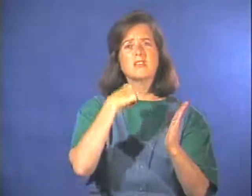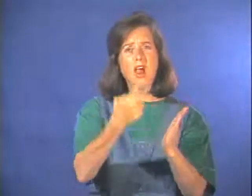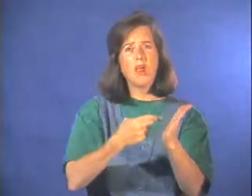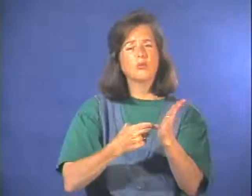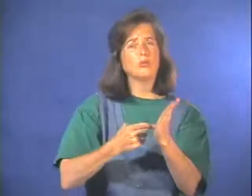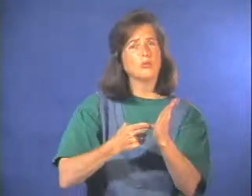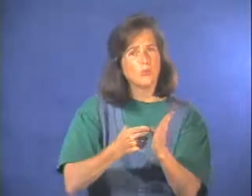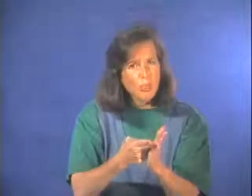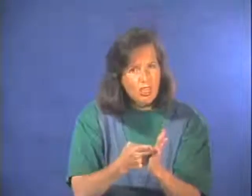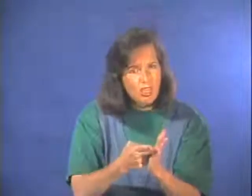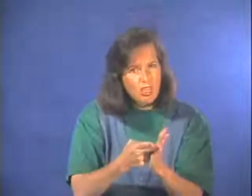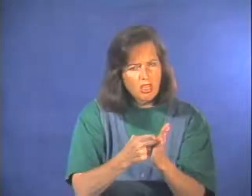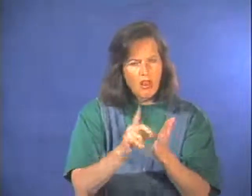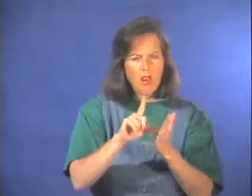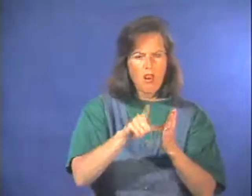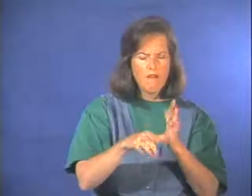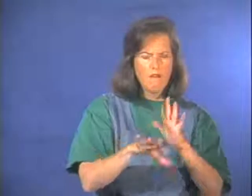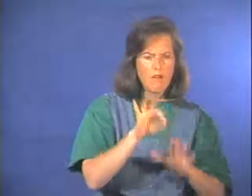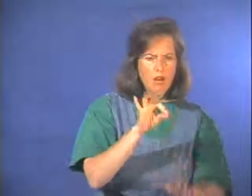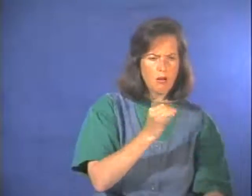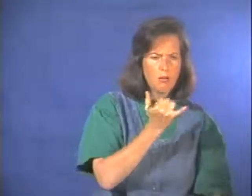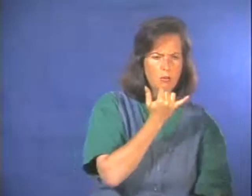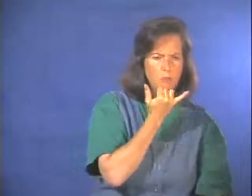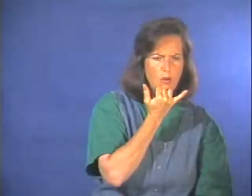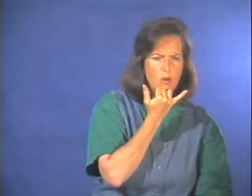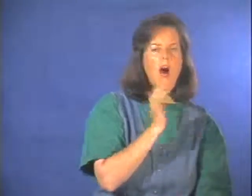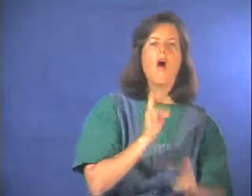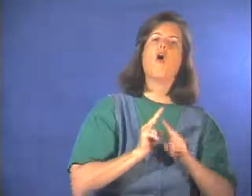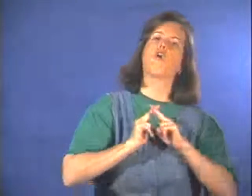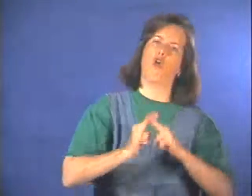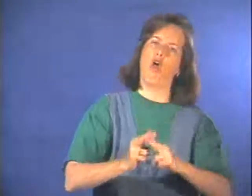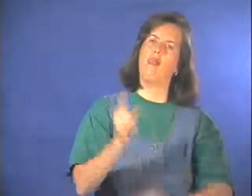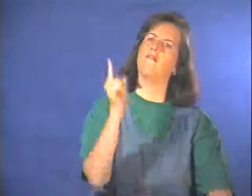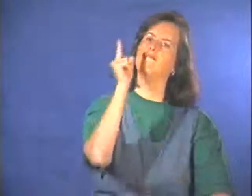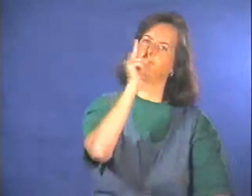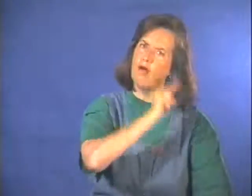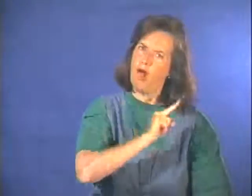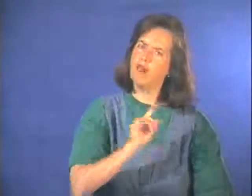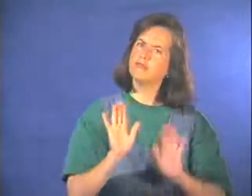it is false.